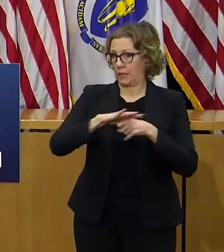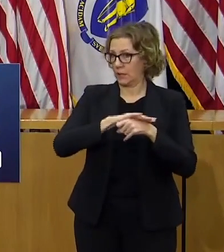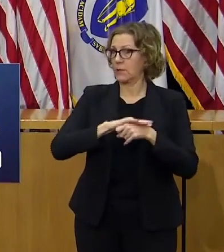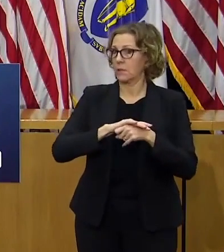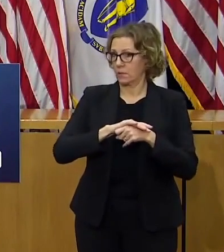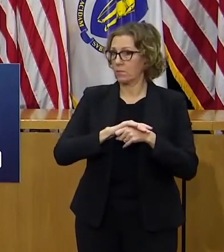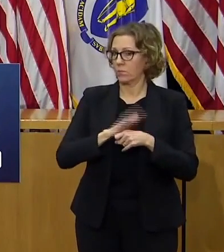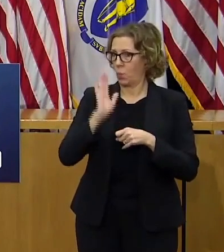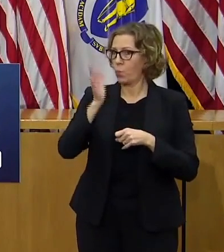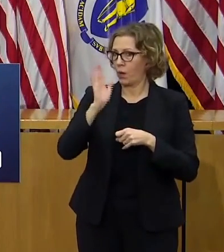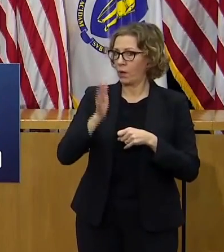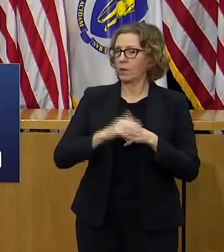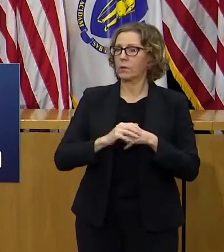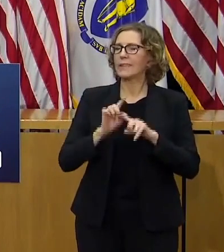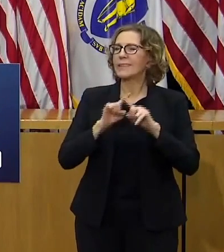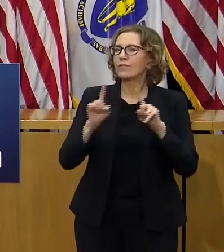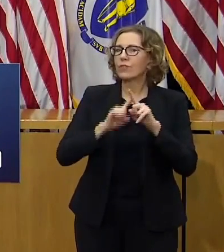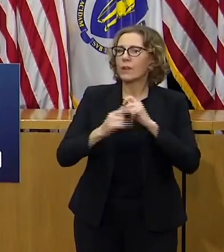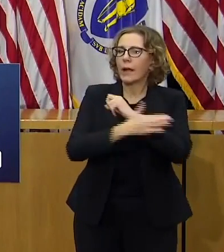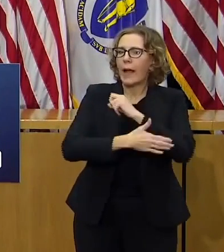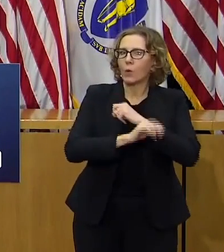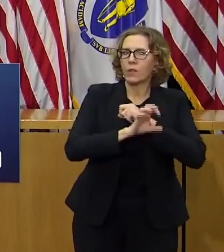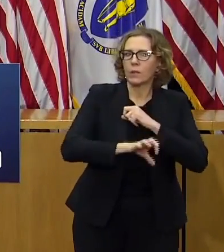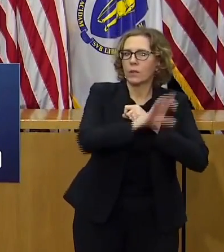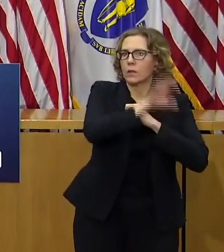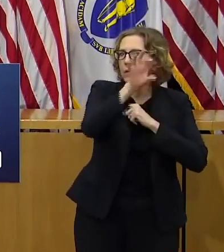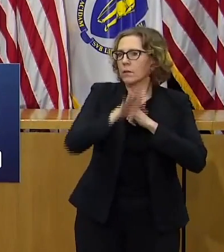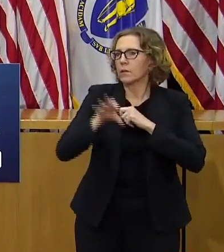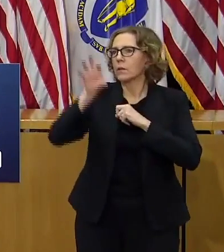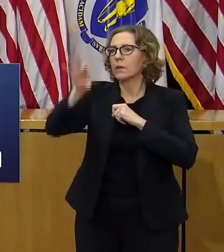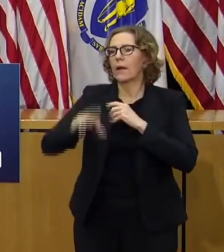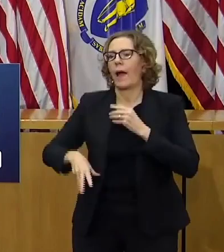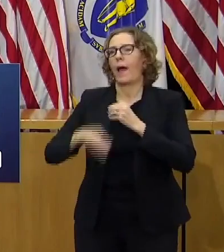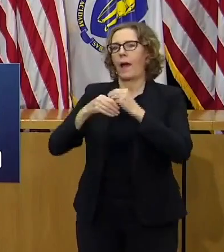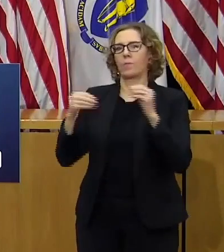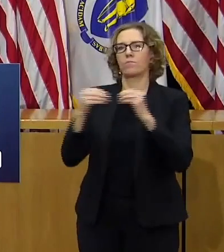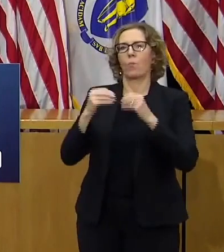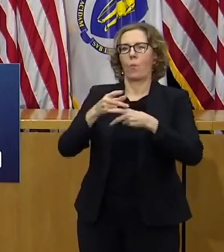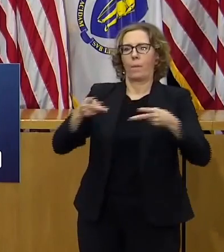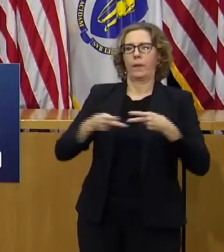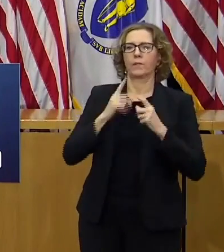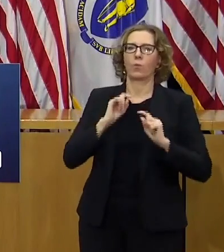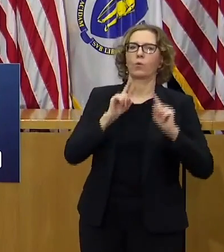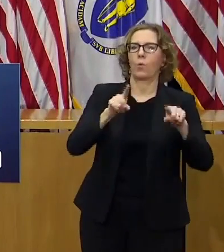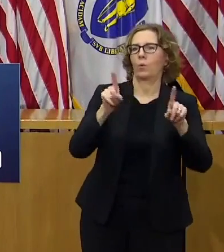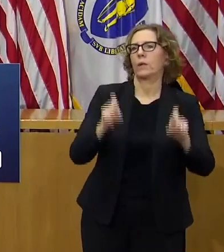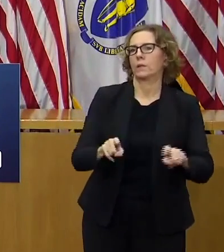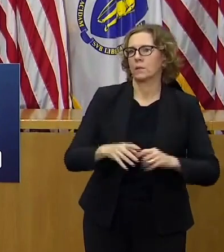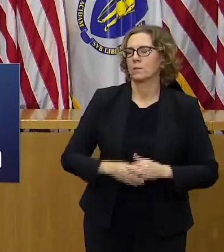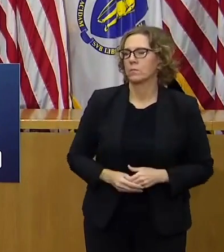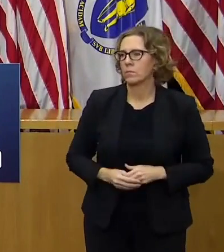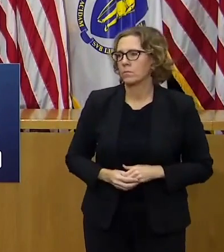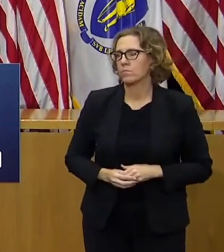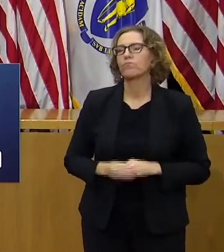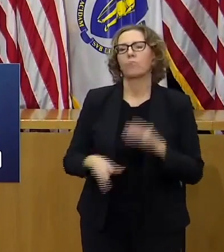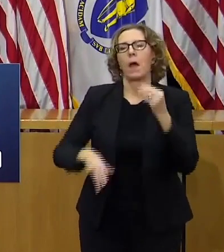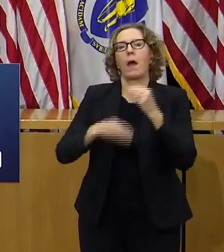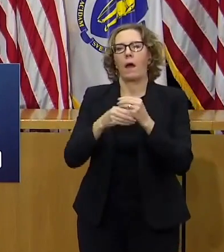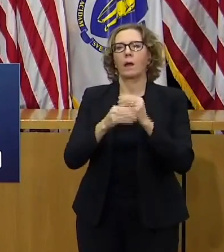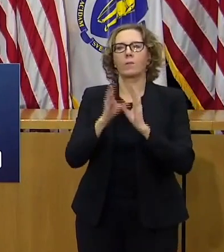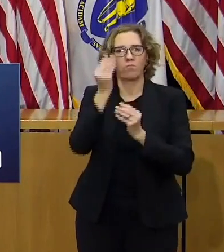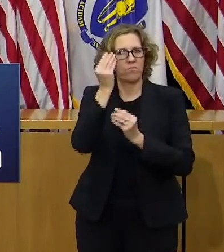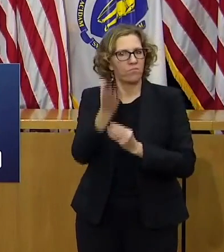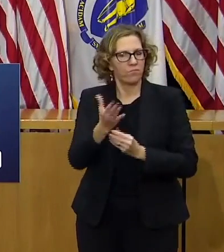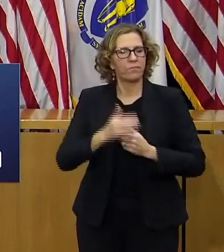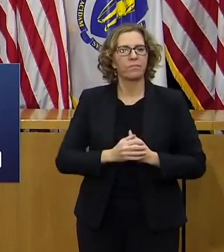locations available in each county to conduct significantly more tests for the people of the Commonwealth and I would just add that all of